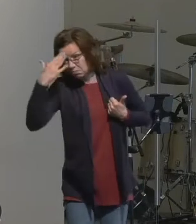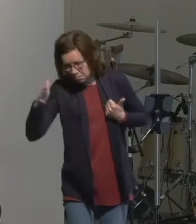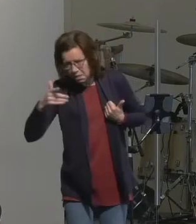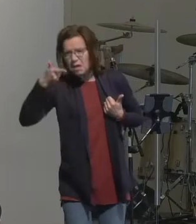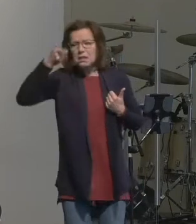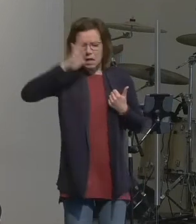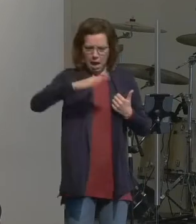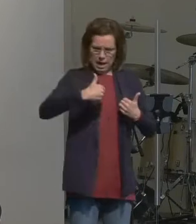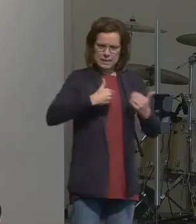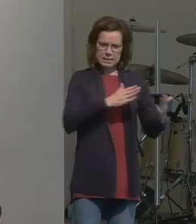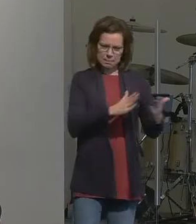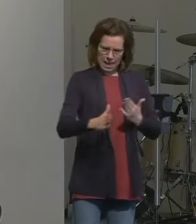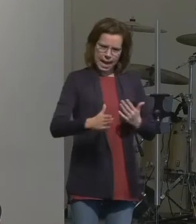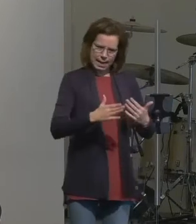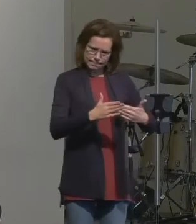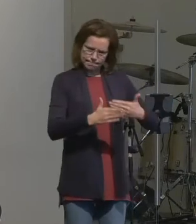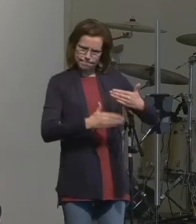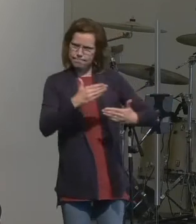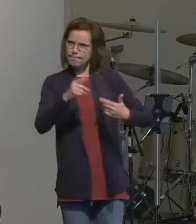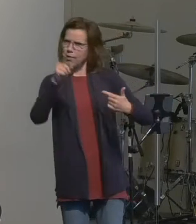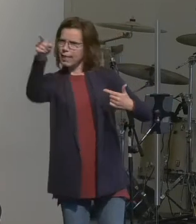we started walking and got comfortable